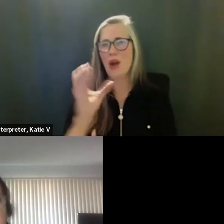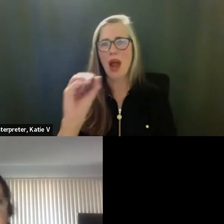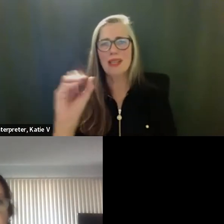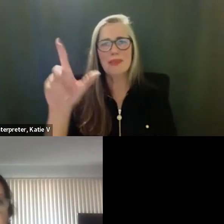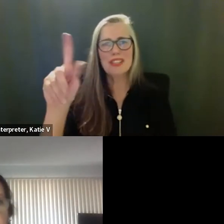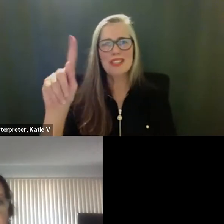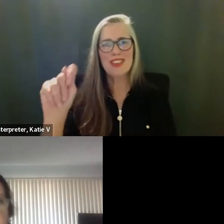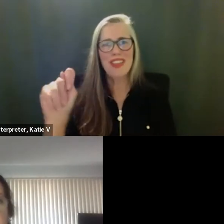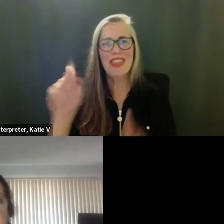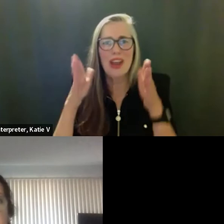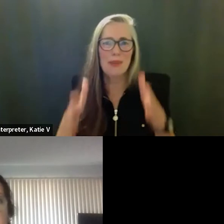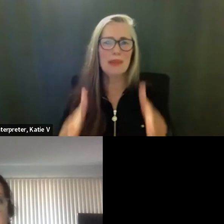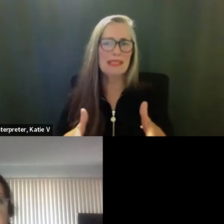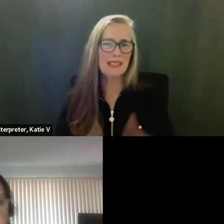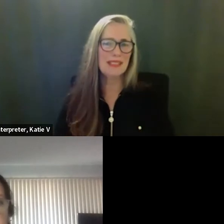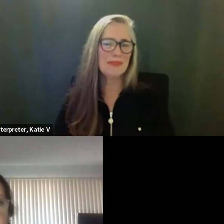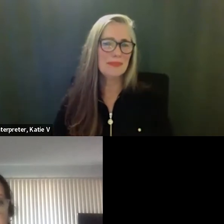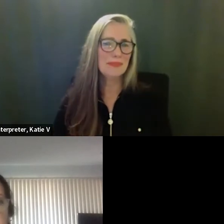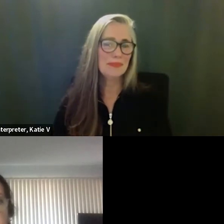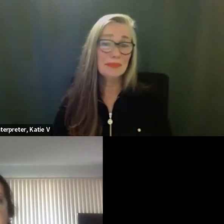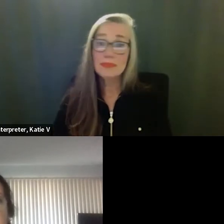Board members, any questions or comments?